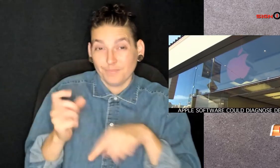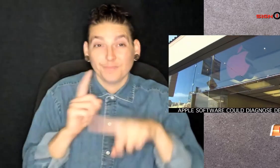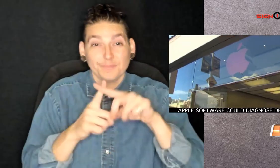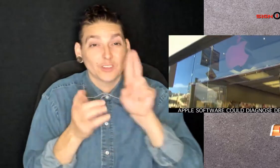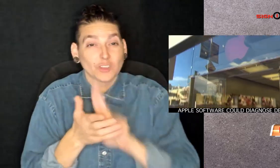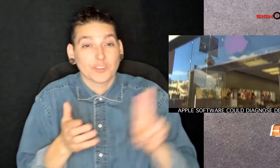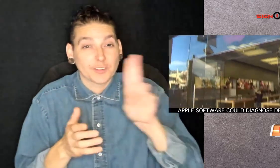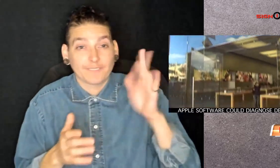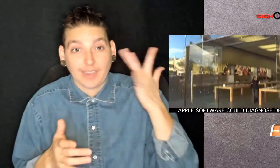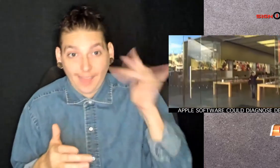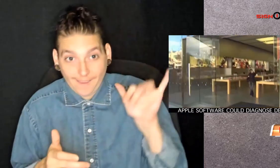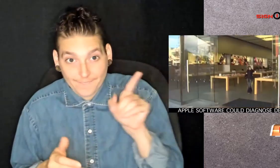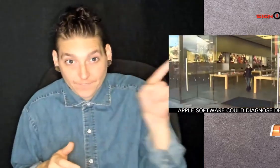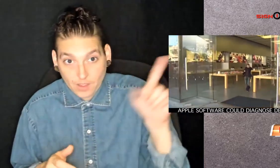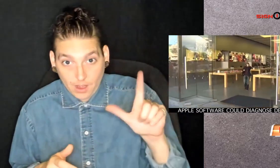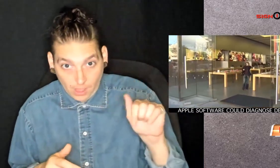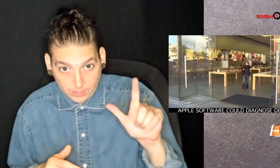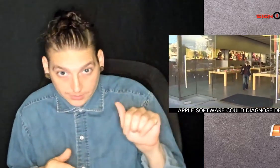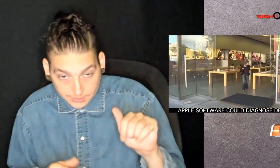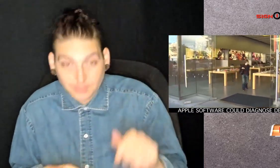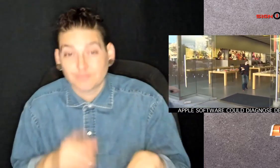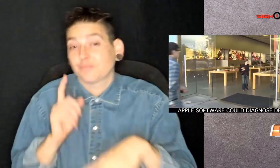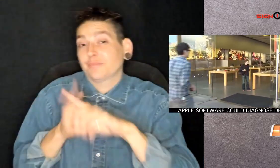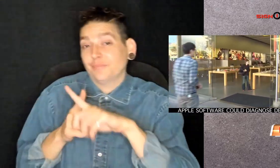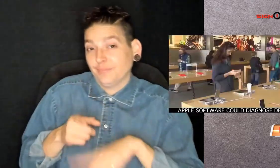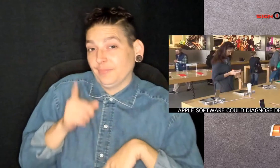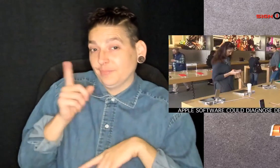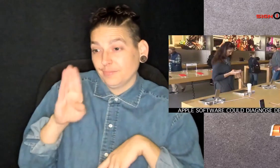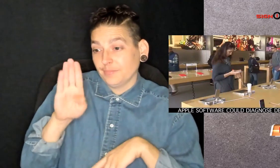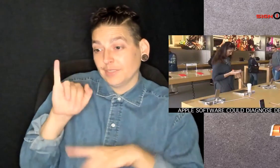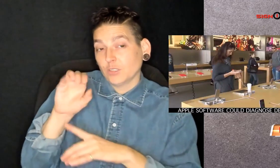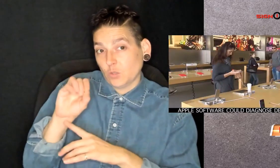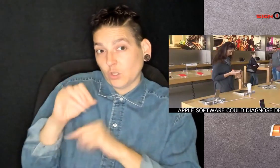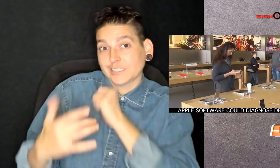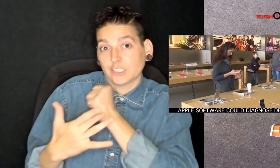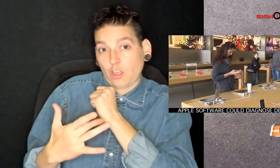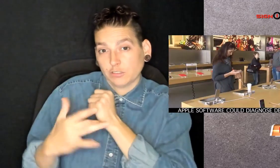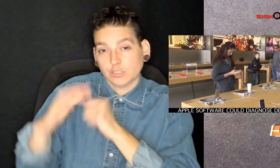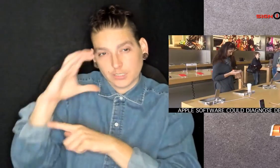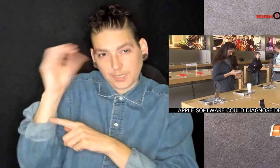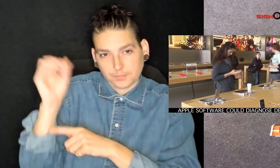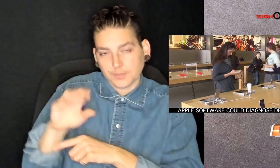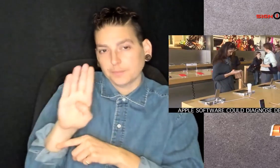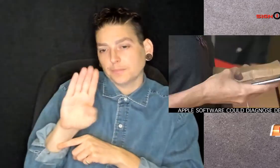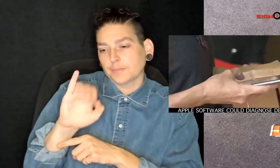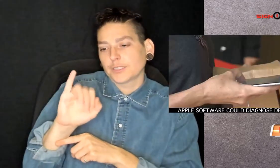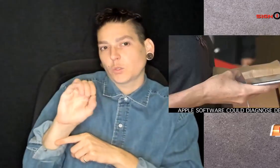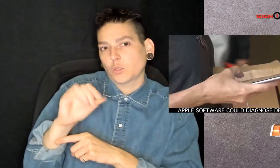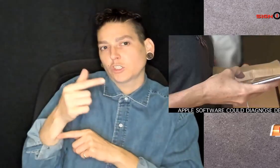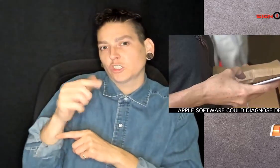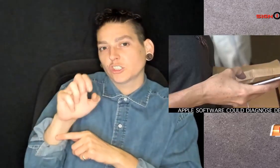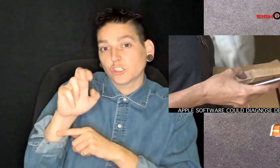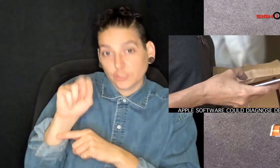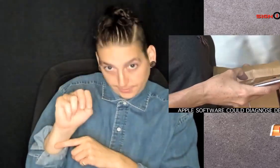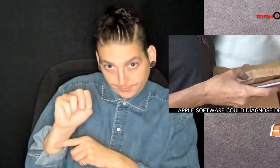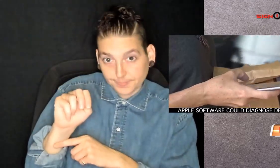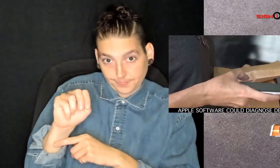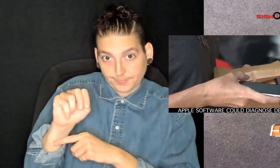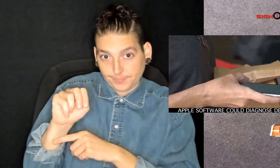Apple, along with the University of California, Los Angeles, and biotechnology company Biogen,